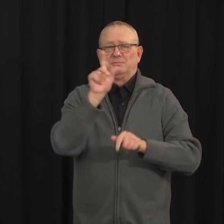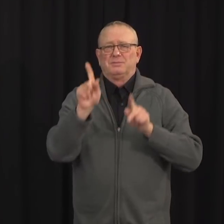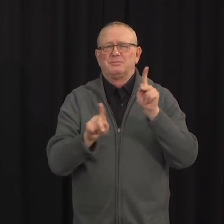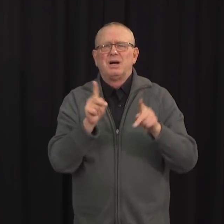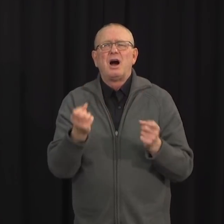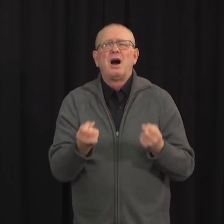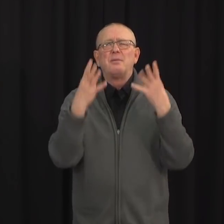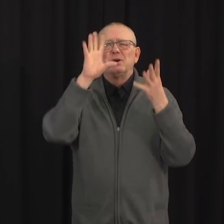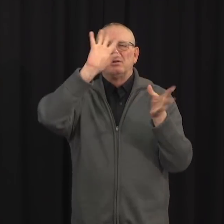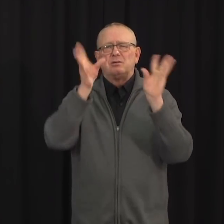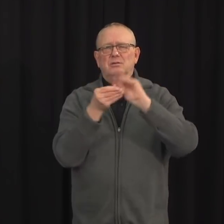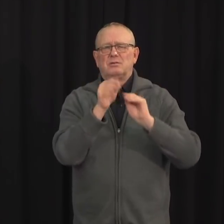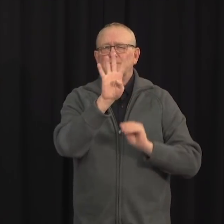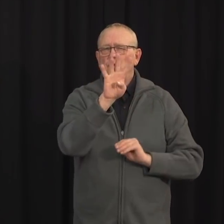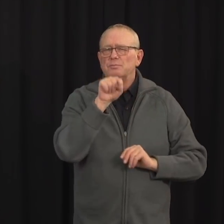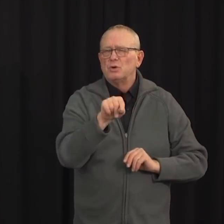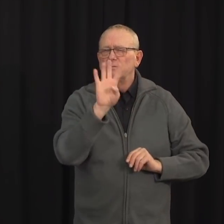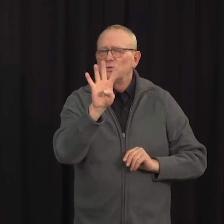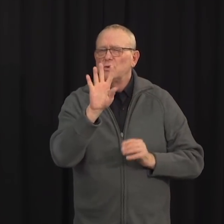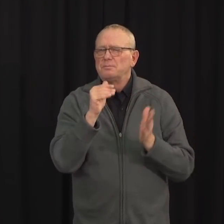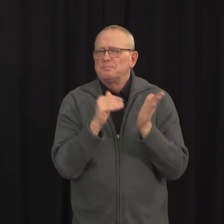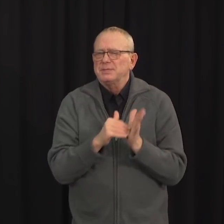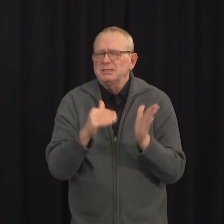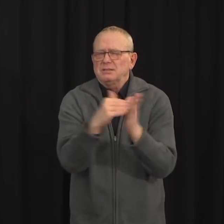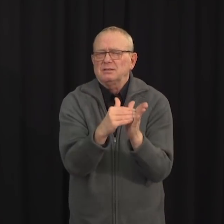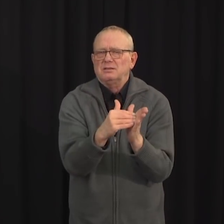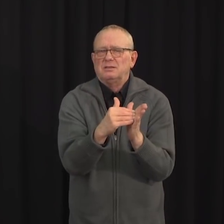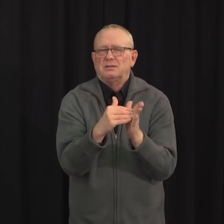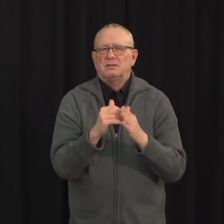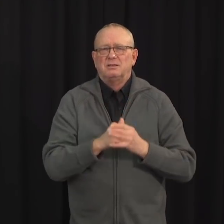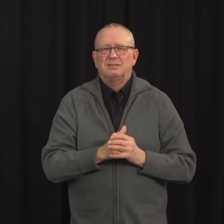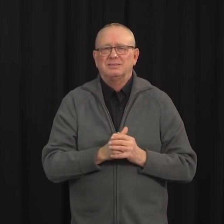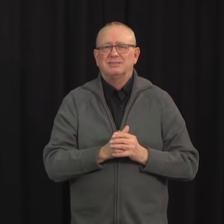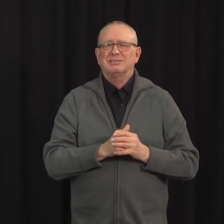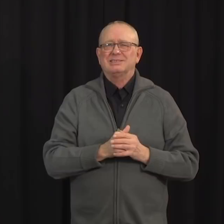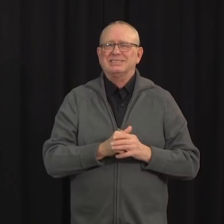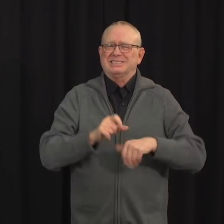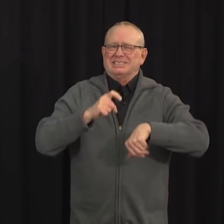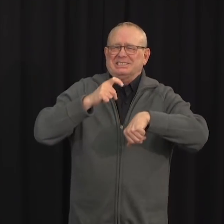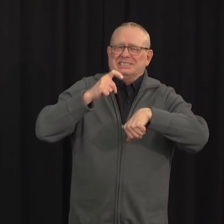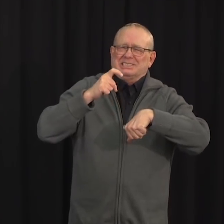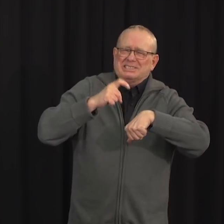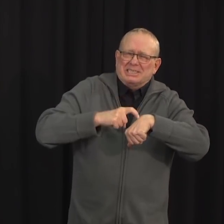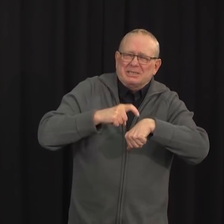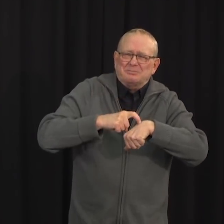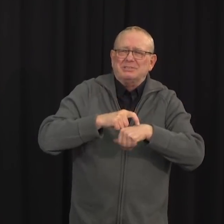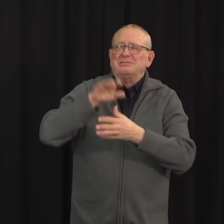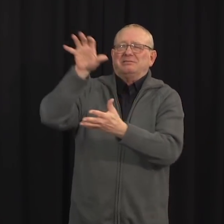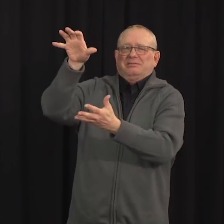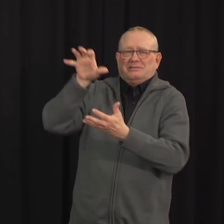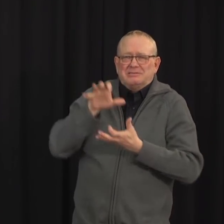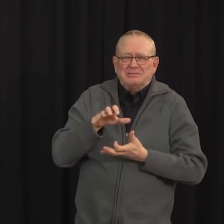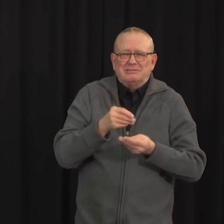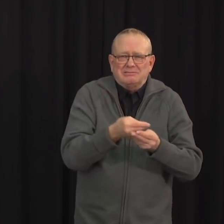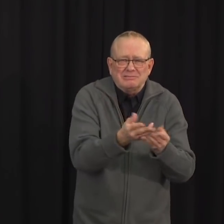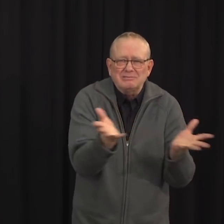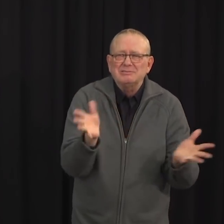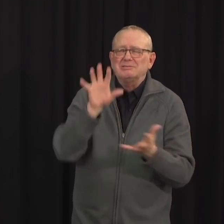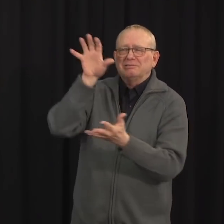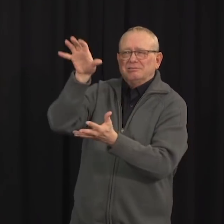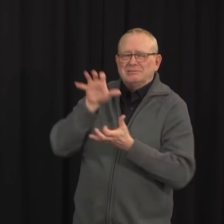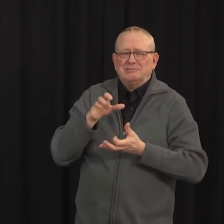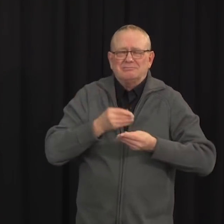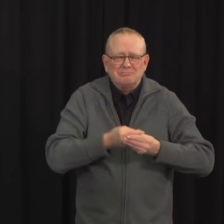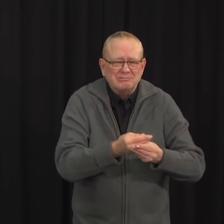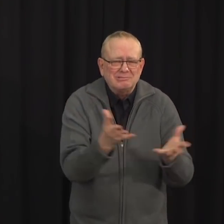It will take time to get enough vaccine to offer to everyone who wants it. Please be patient while we all wait